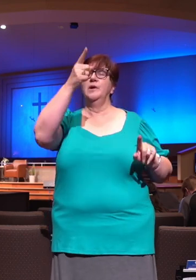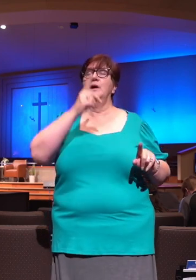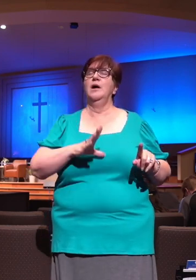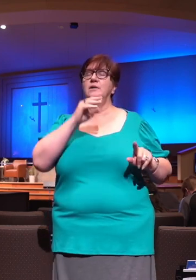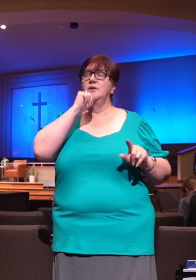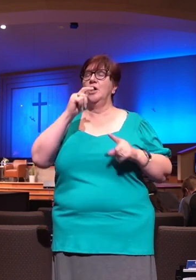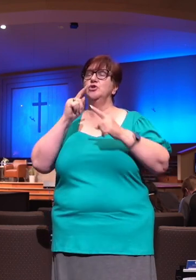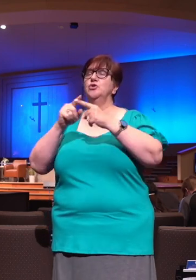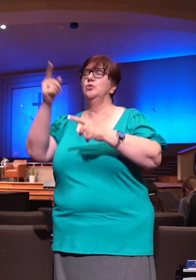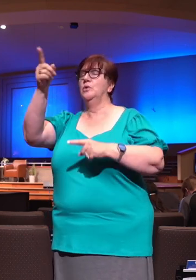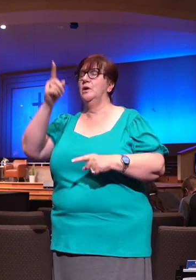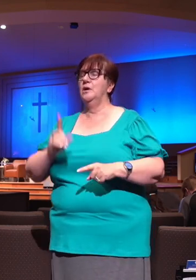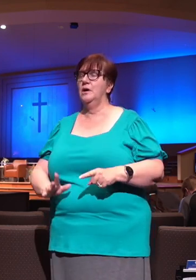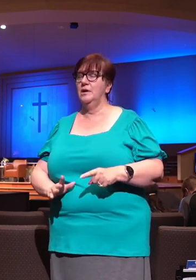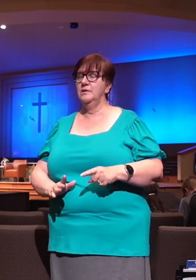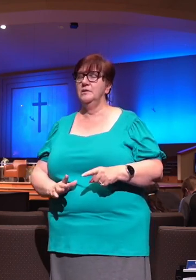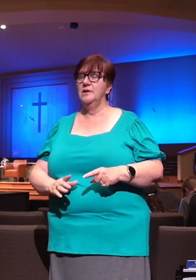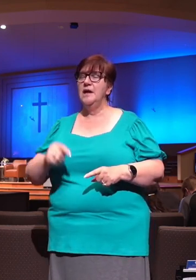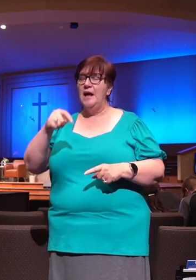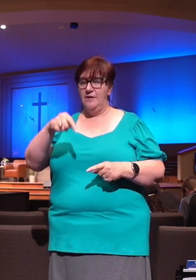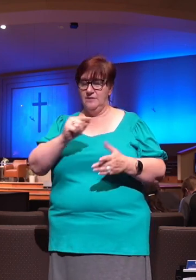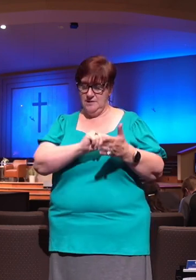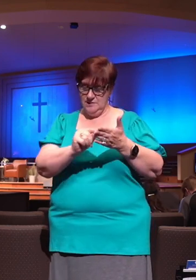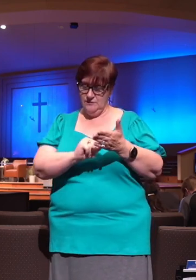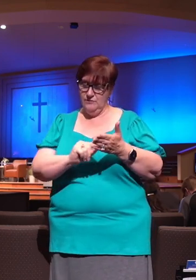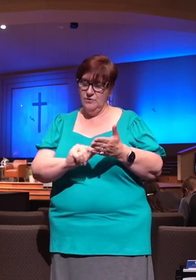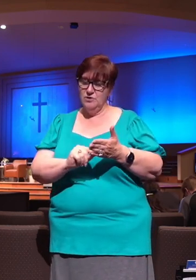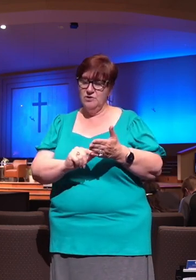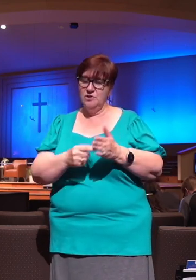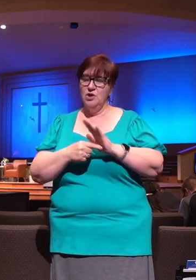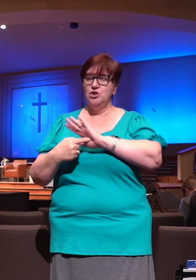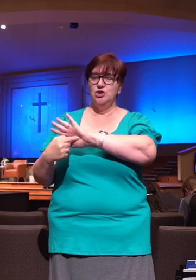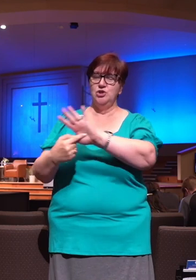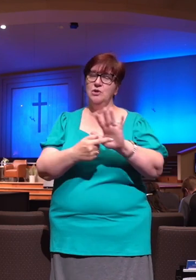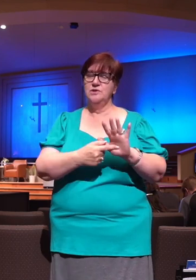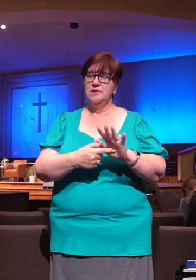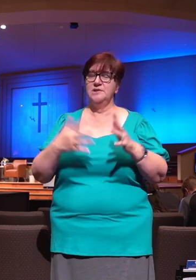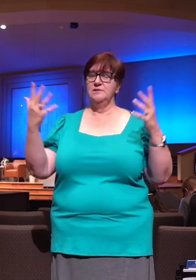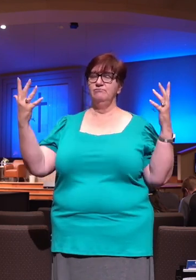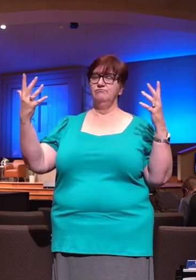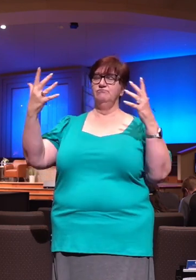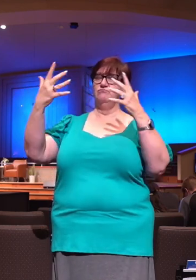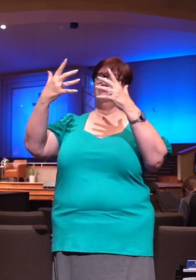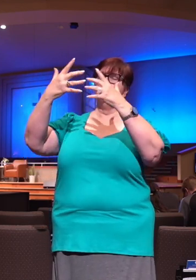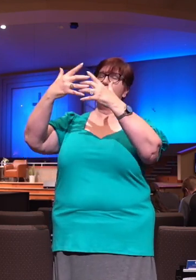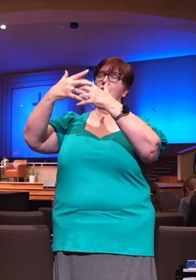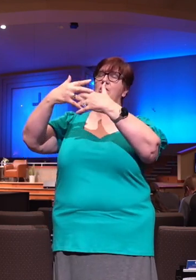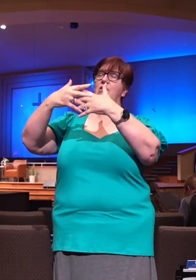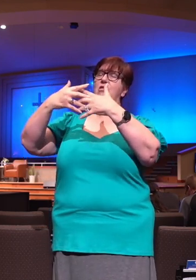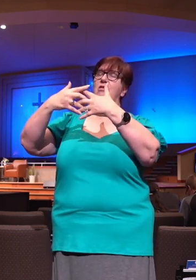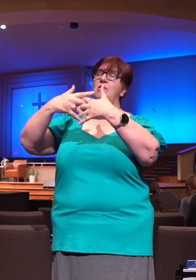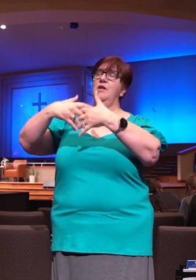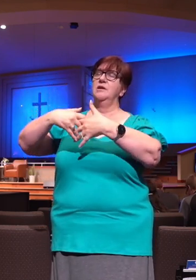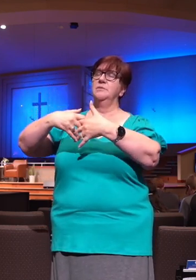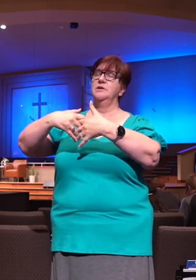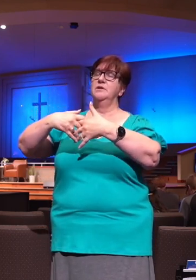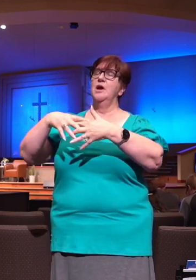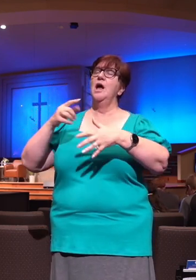this passage provides for us an alignment to understand that our hope is placed properly and that